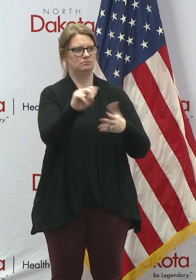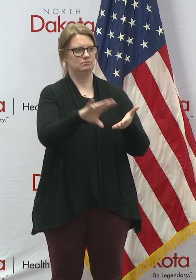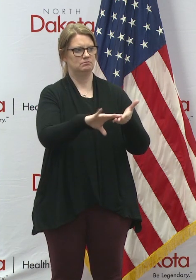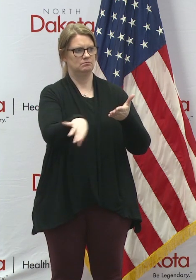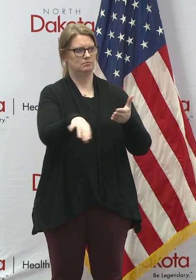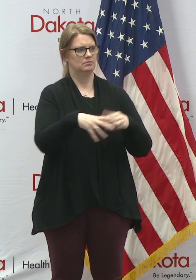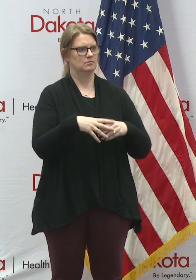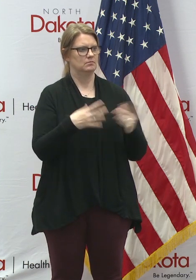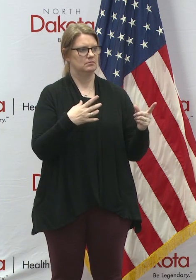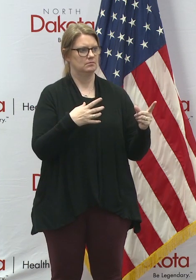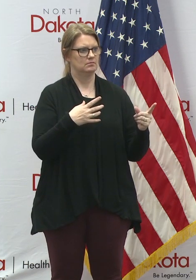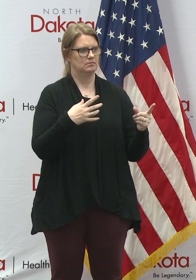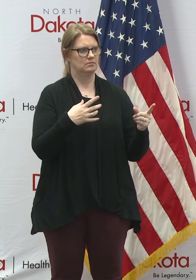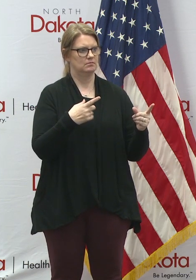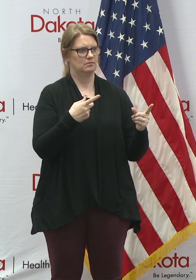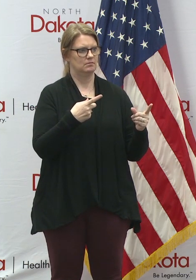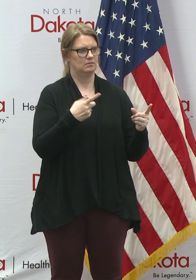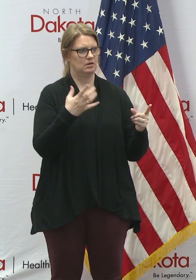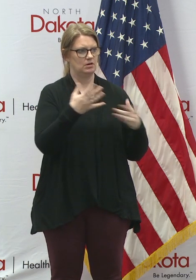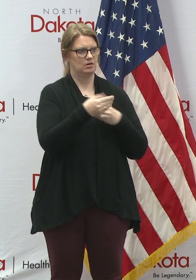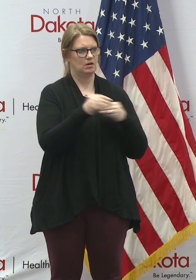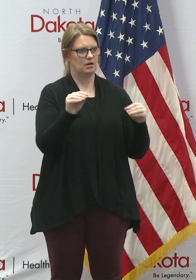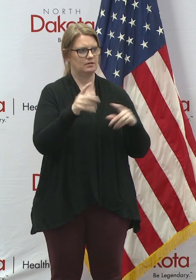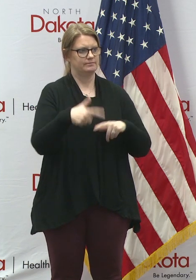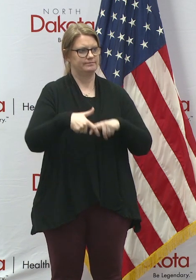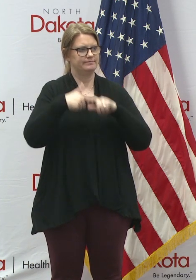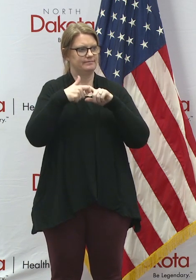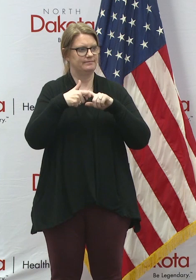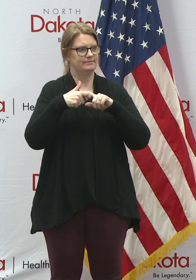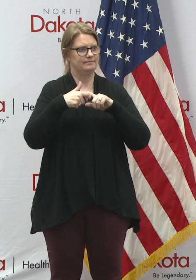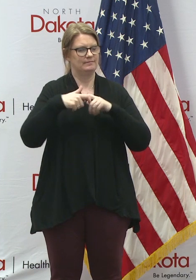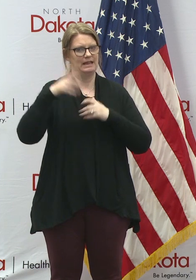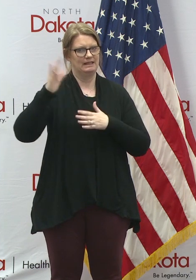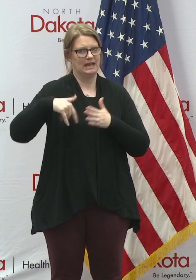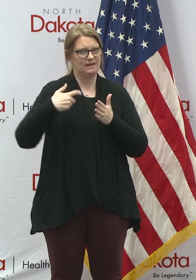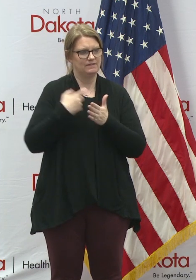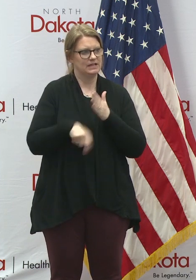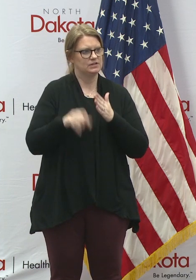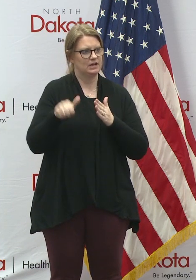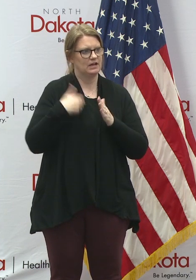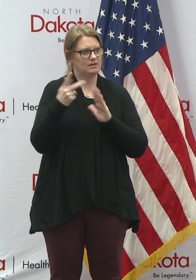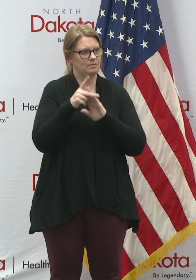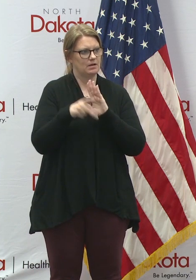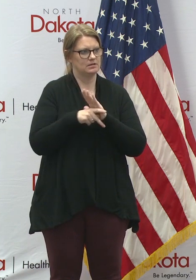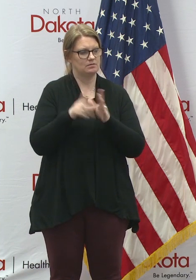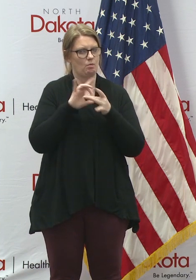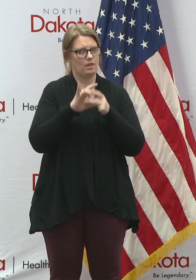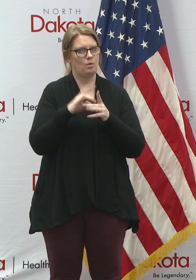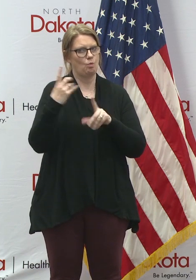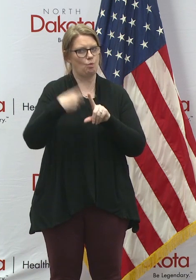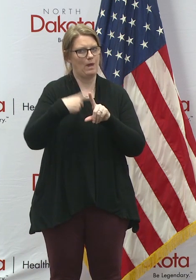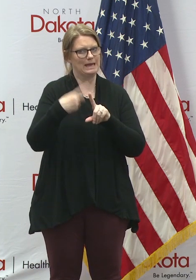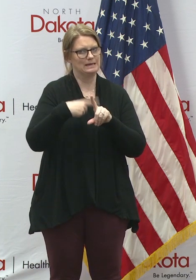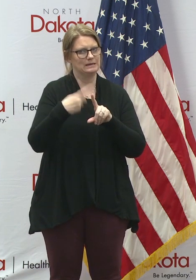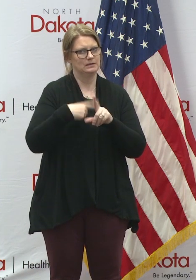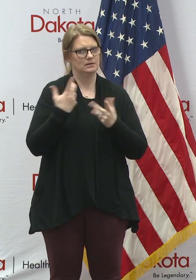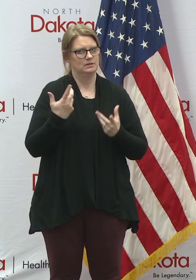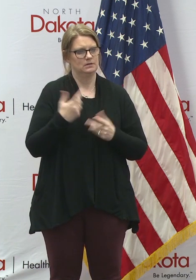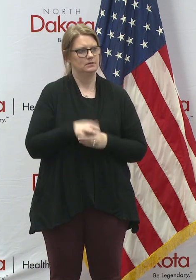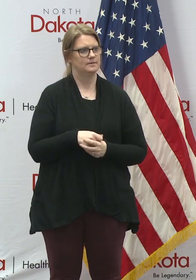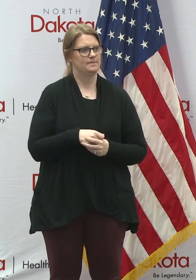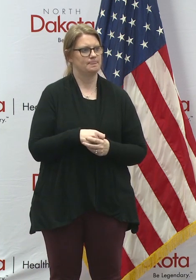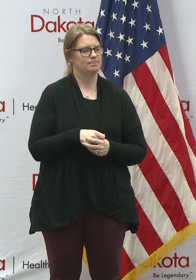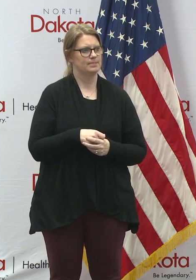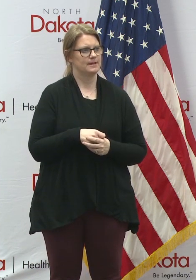if your office has considered bringing a halt or calling for a halt to, uh, late fees or any other policies regarding rent with it being due on Wednesday.